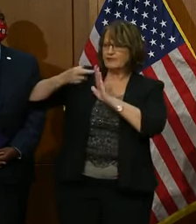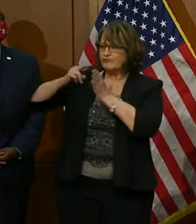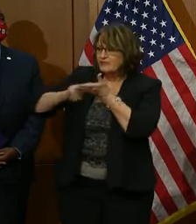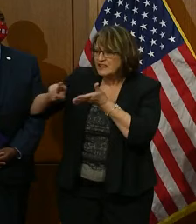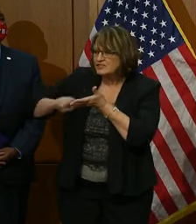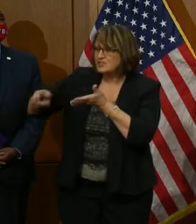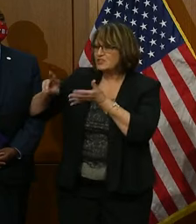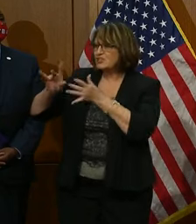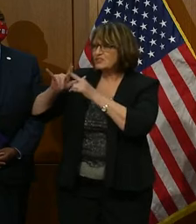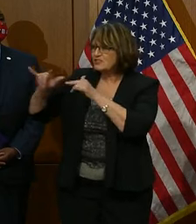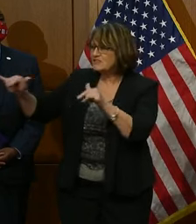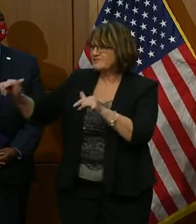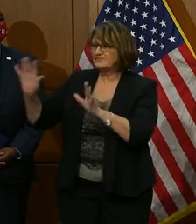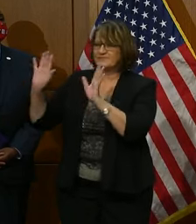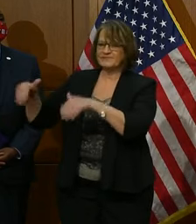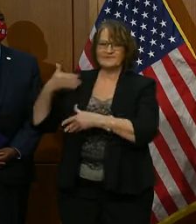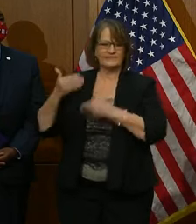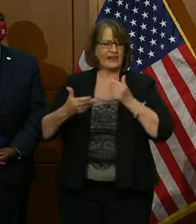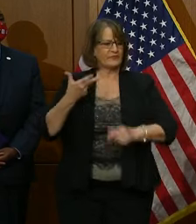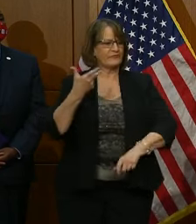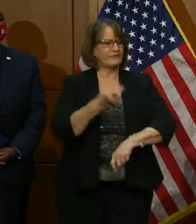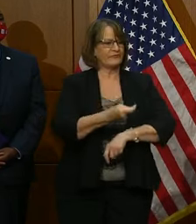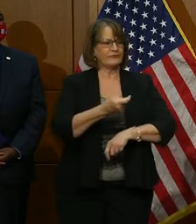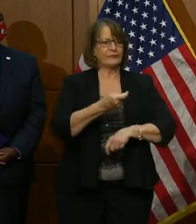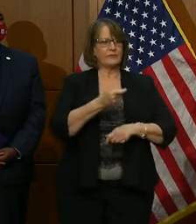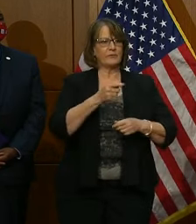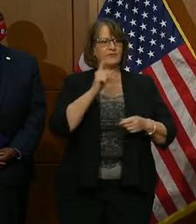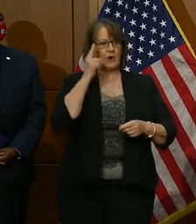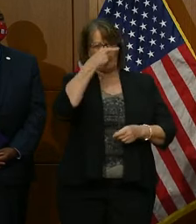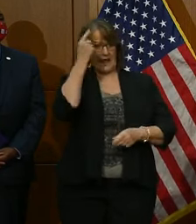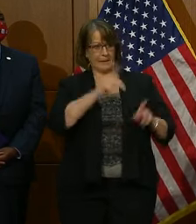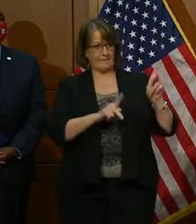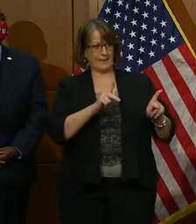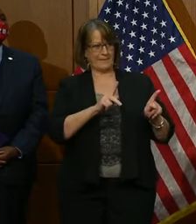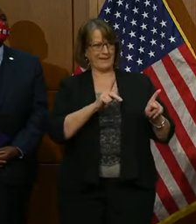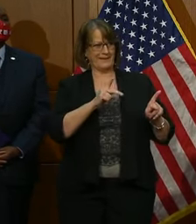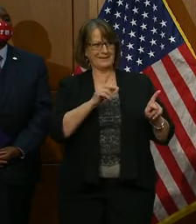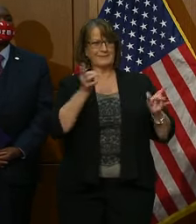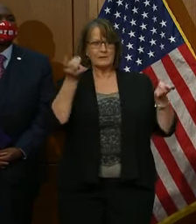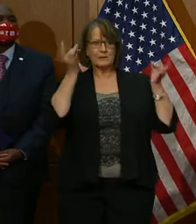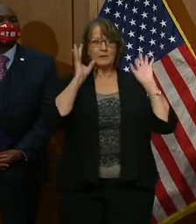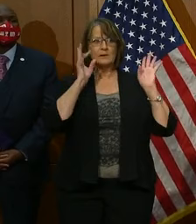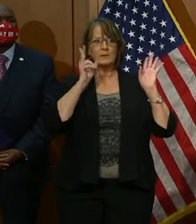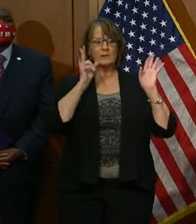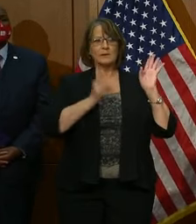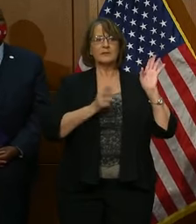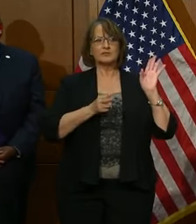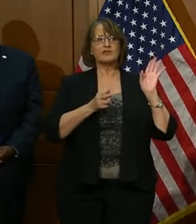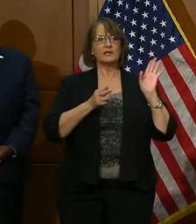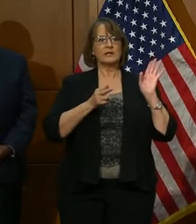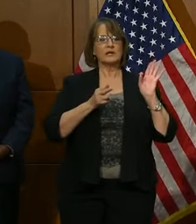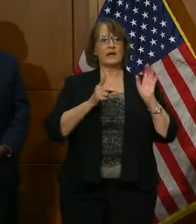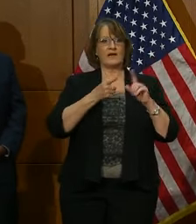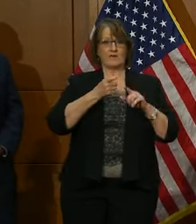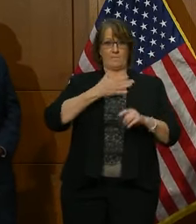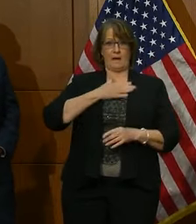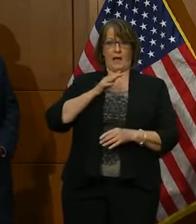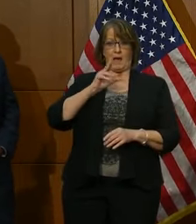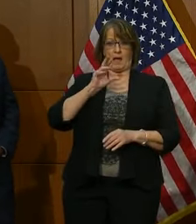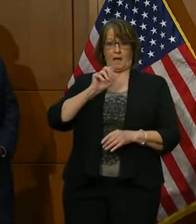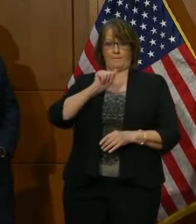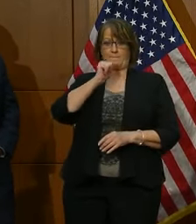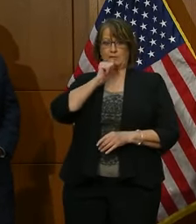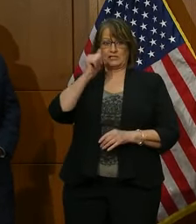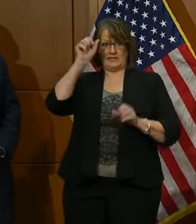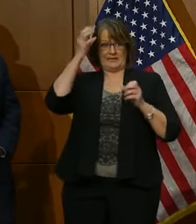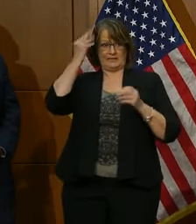conducting experimental trials. Notwithstanding this egregious history, and based on personal experience, I